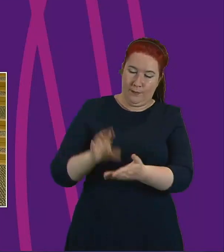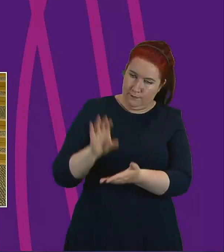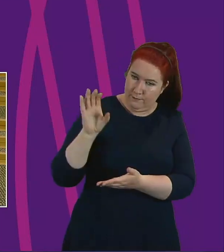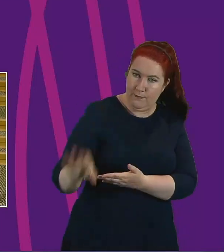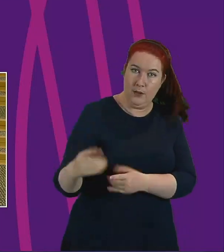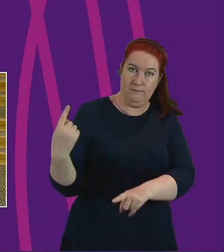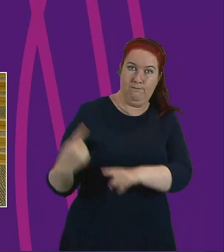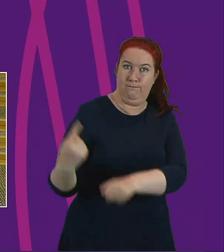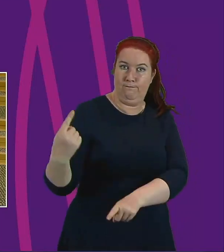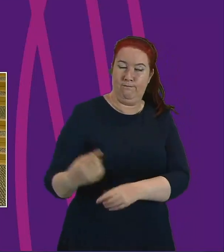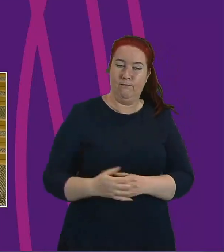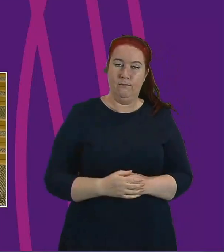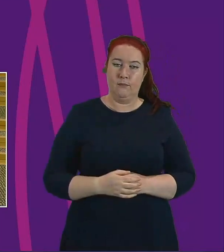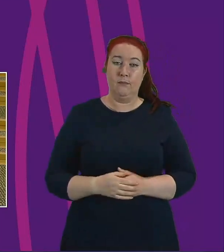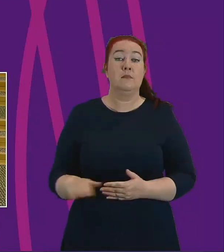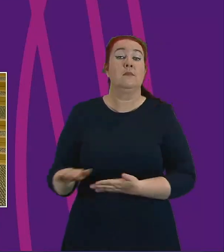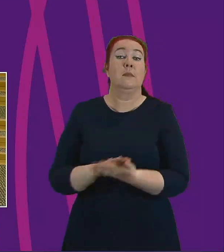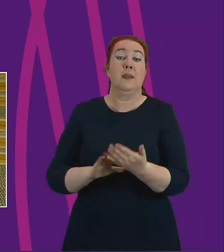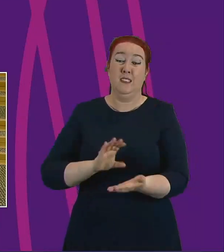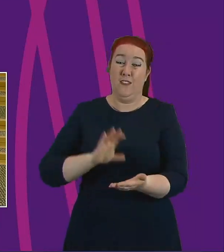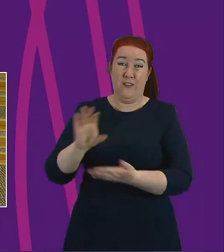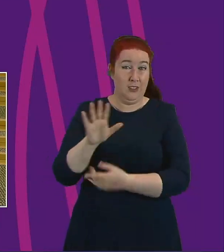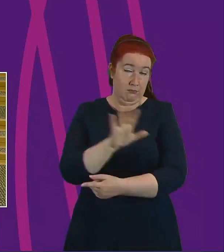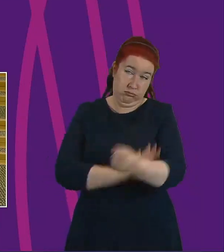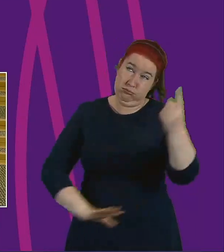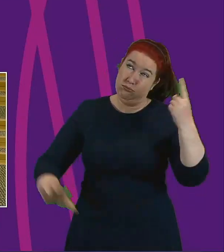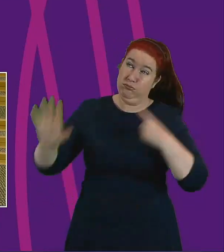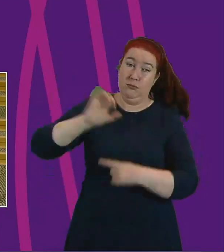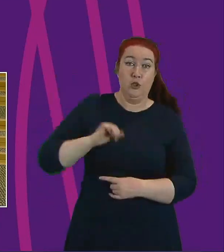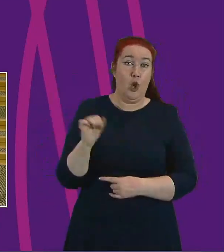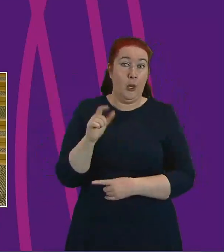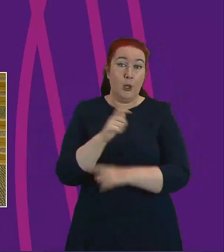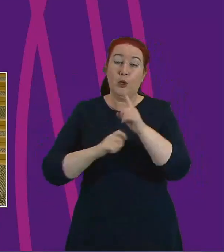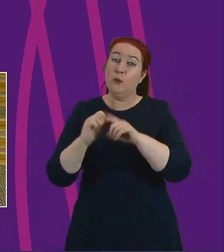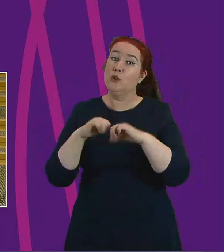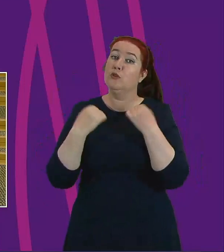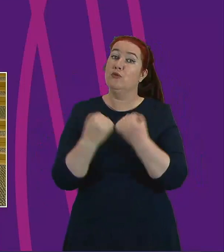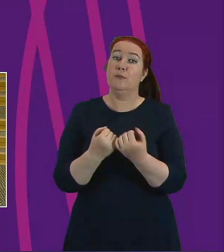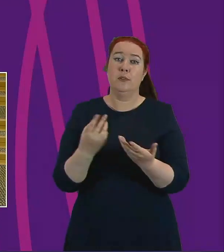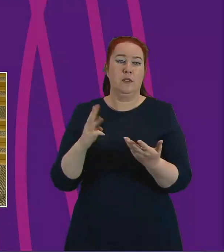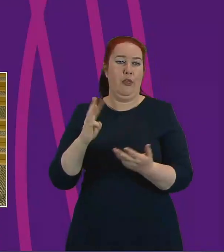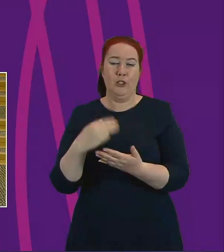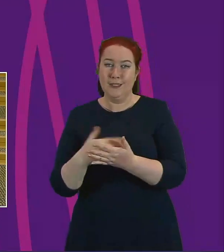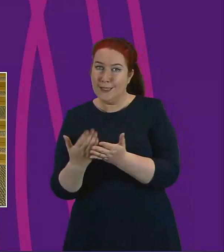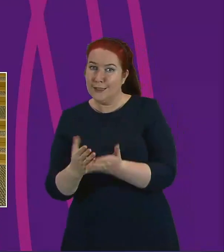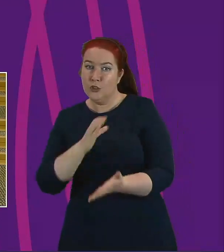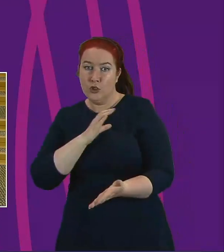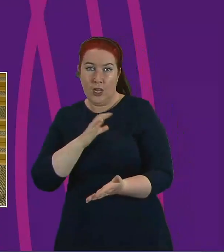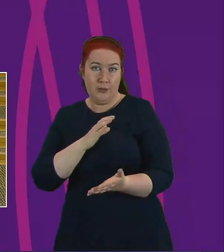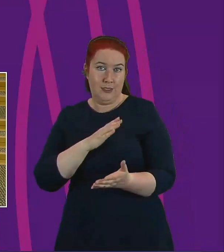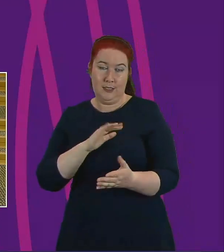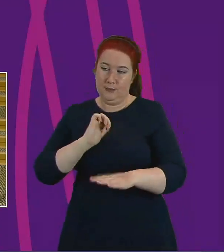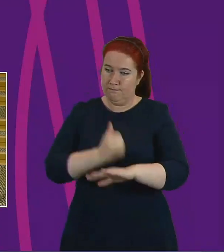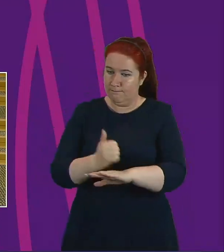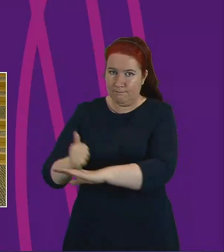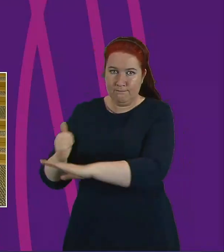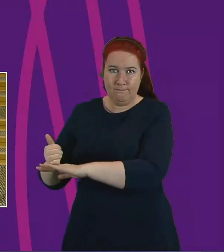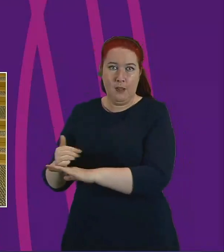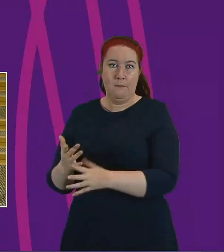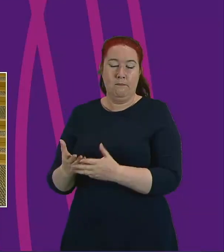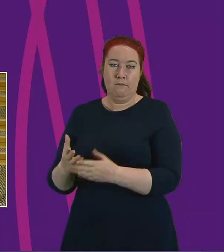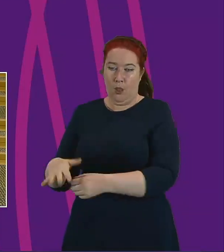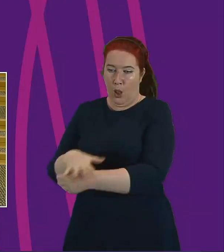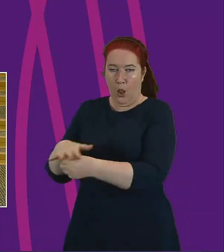This funding has reached every part of Scotland supporting community groups and third sector organisations mobilise their local resilience